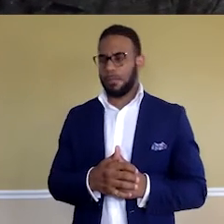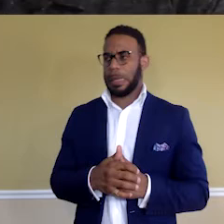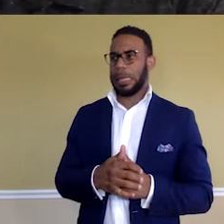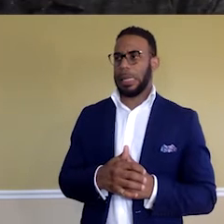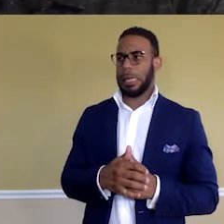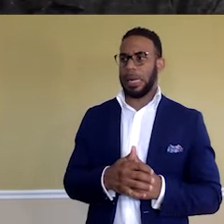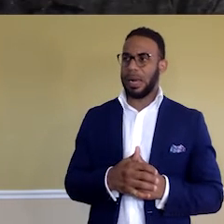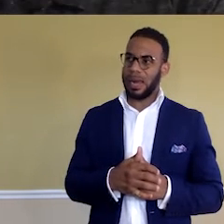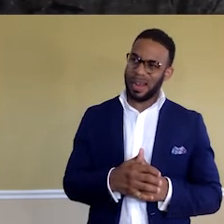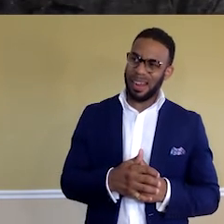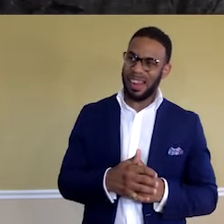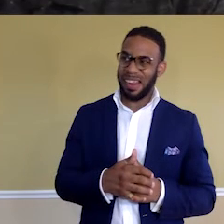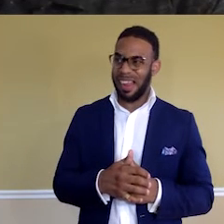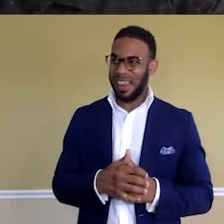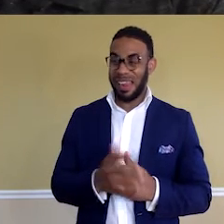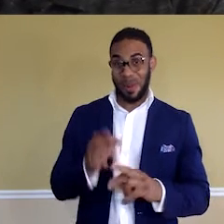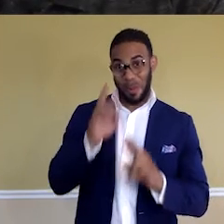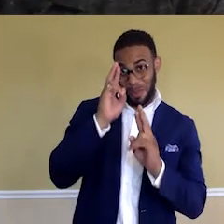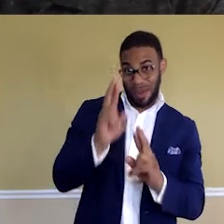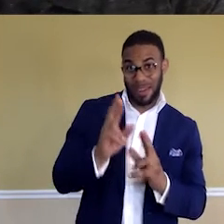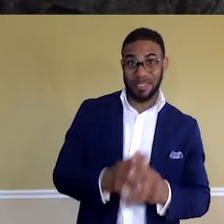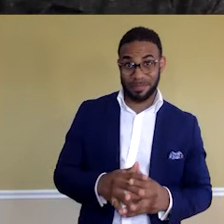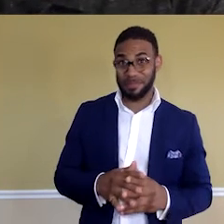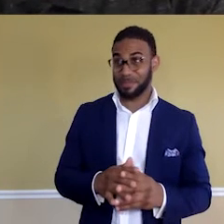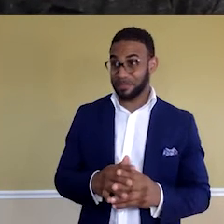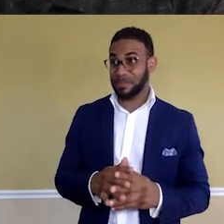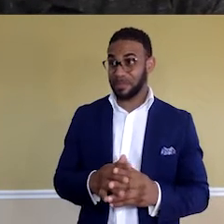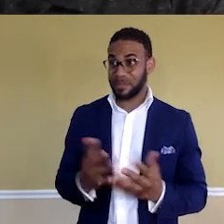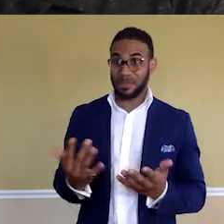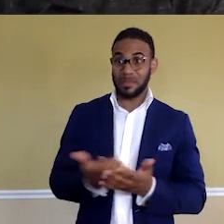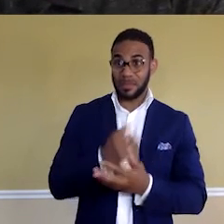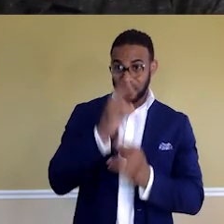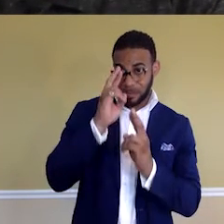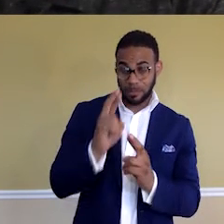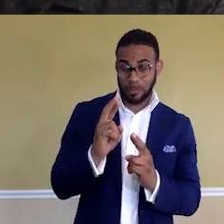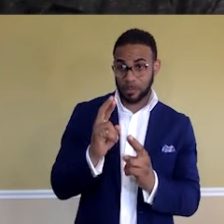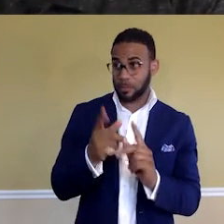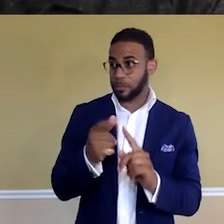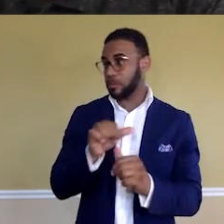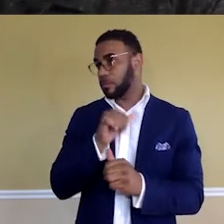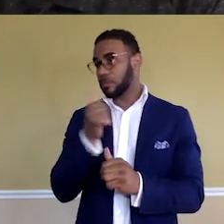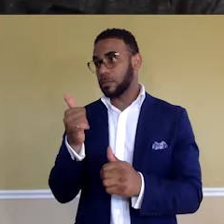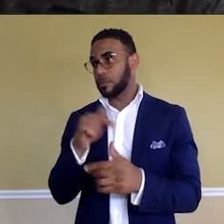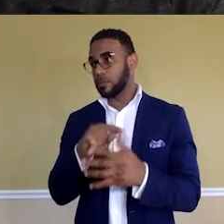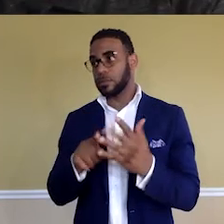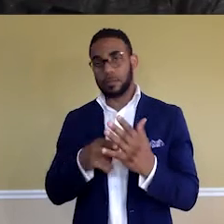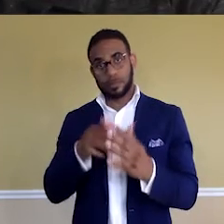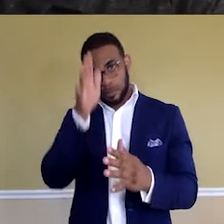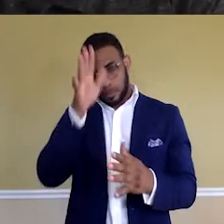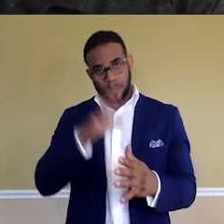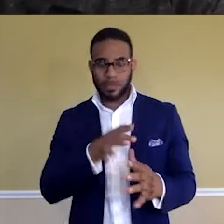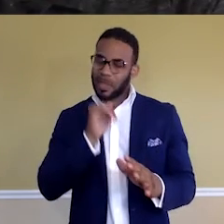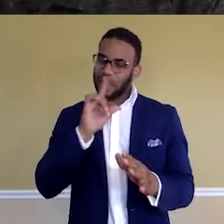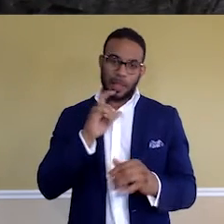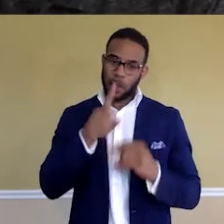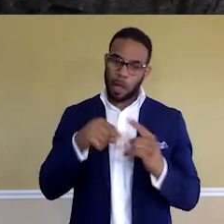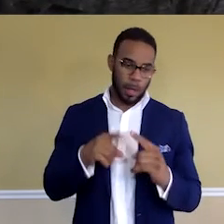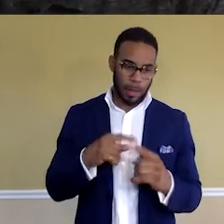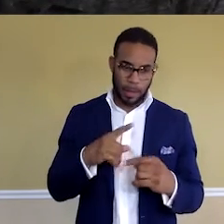Oh, the respect. Getting, gaining respect from other males. And I'm not just talking just, I'm not